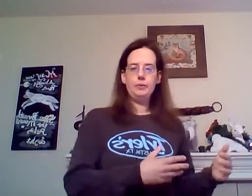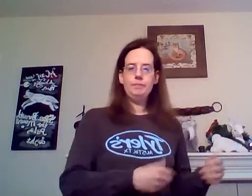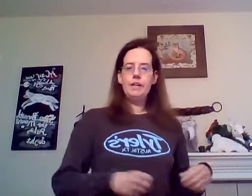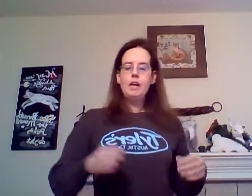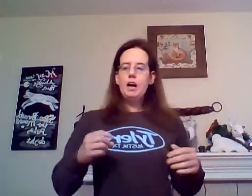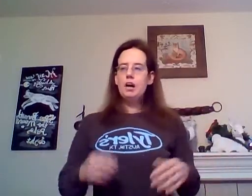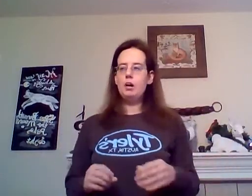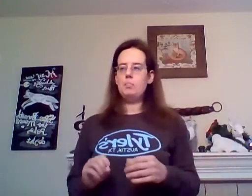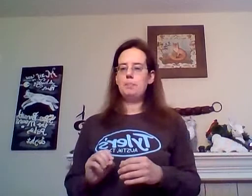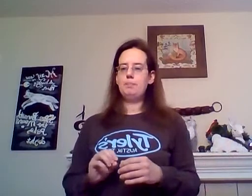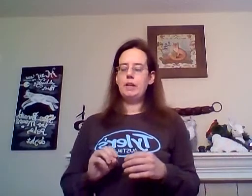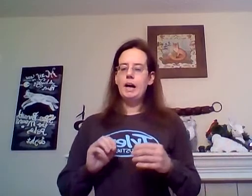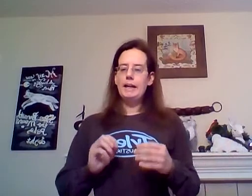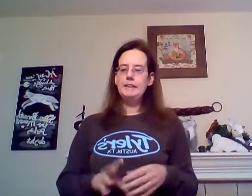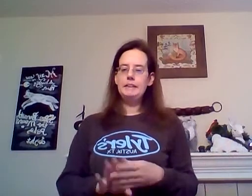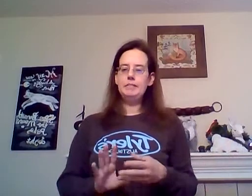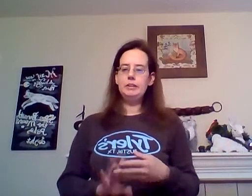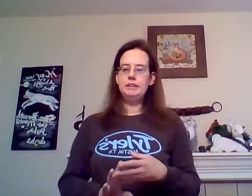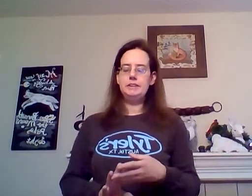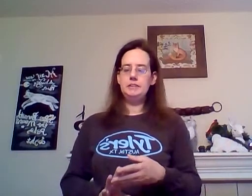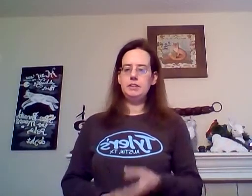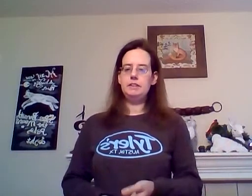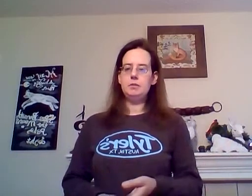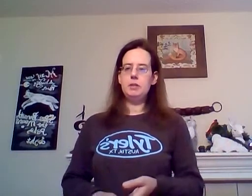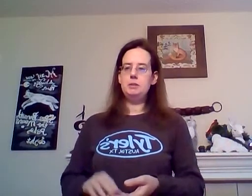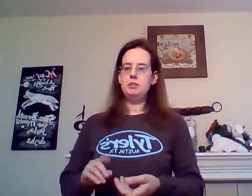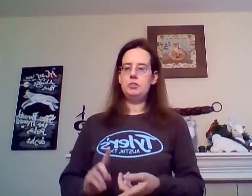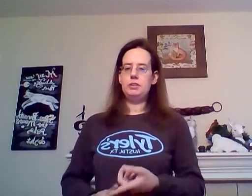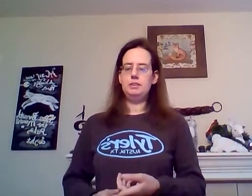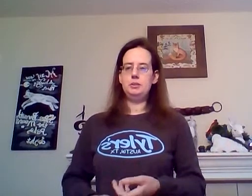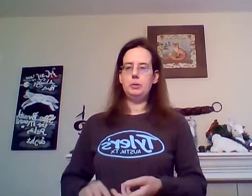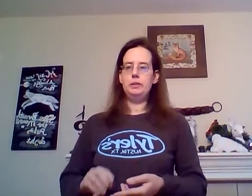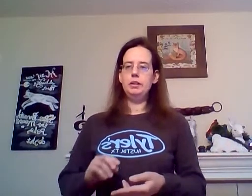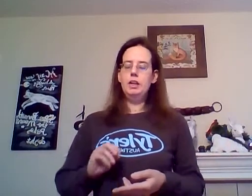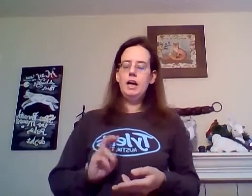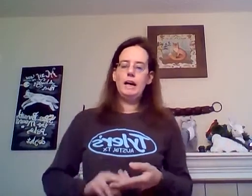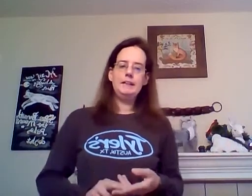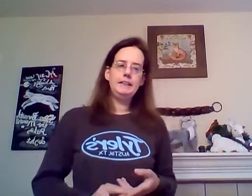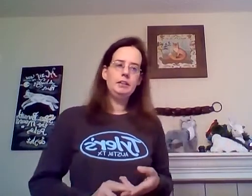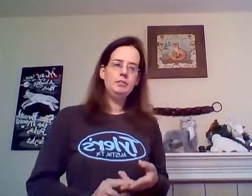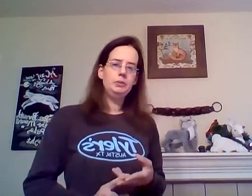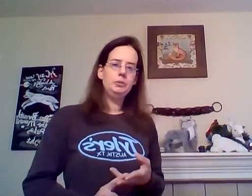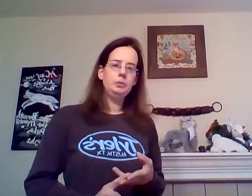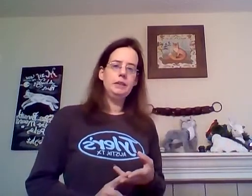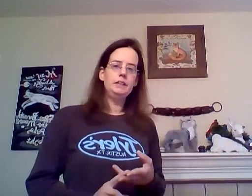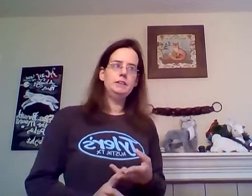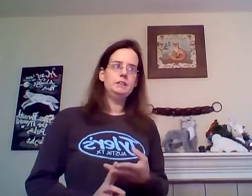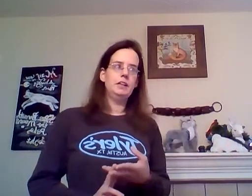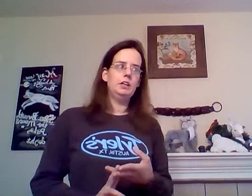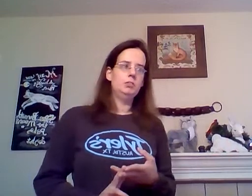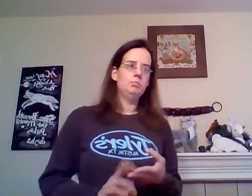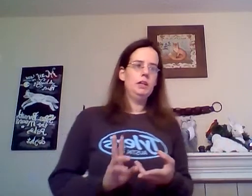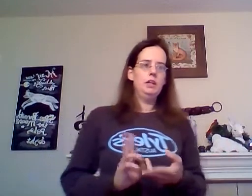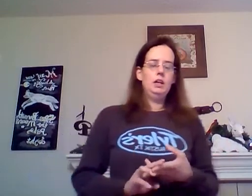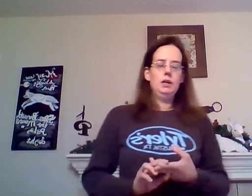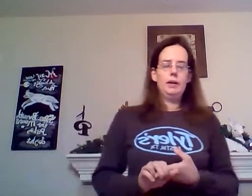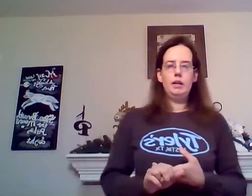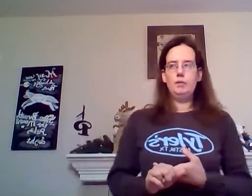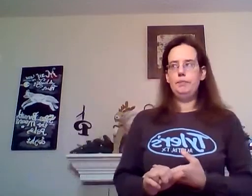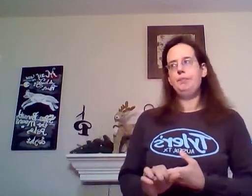um i can give you his detailed information as far as his twitter i can give you his um um